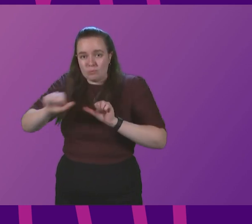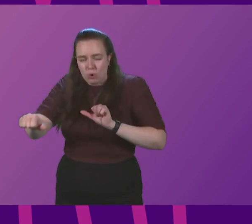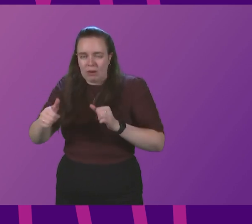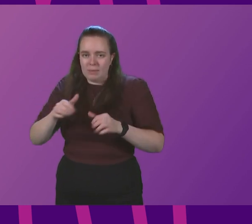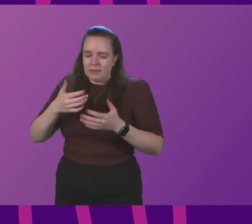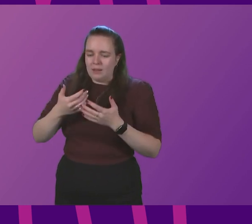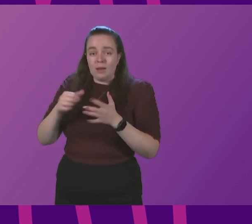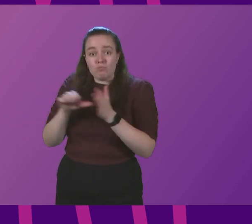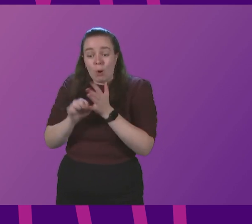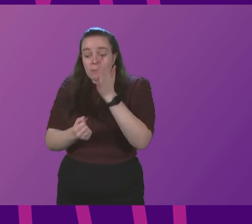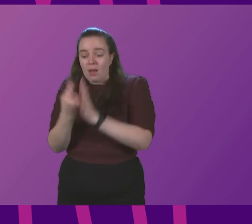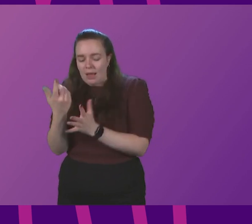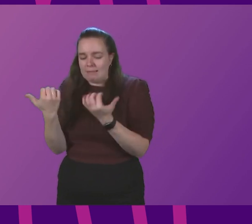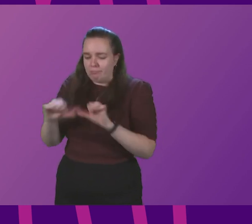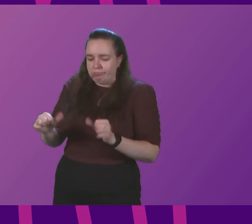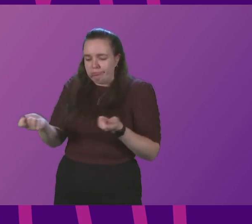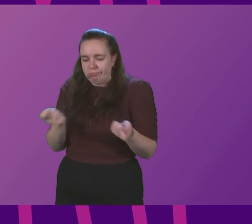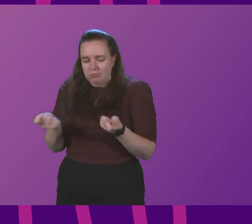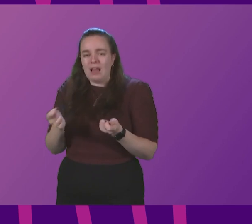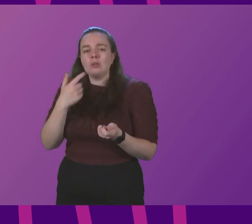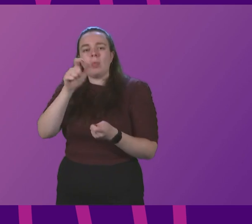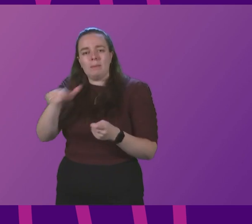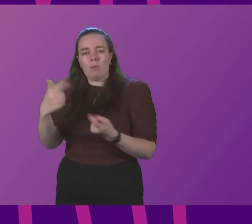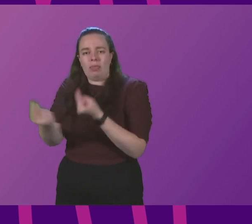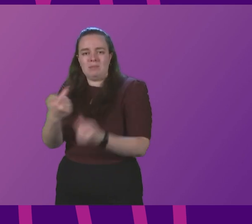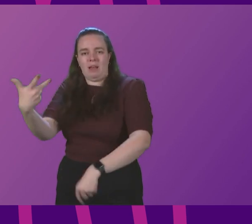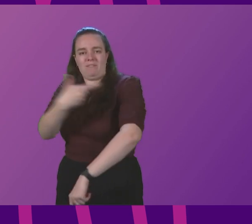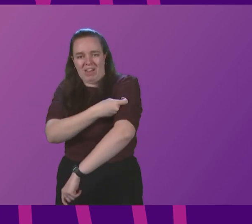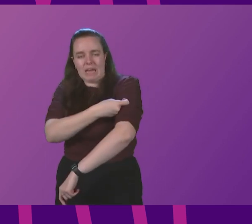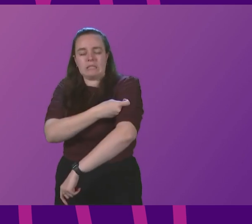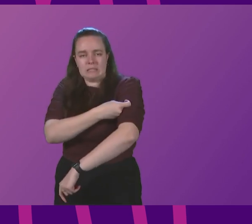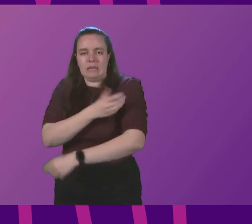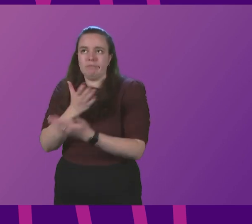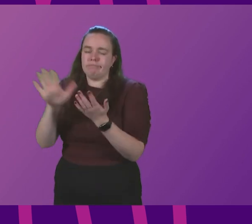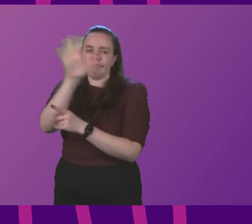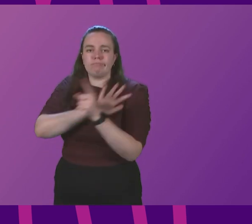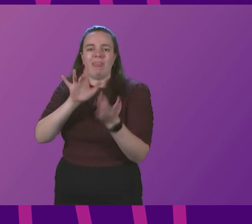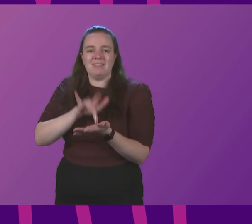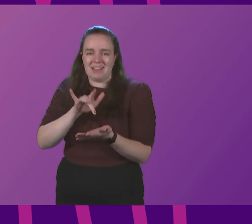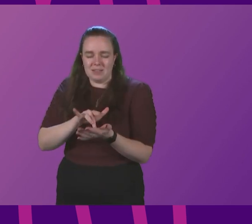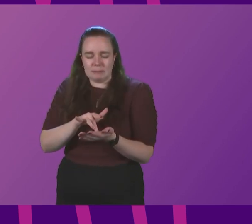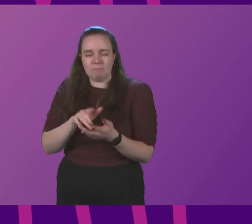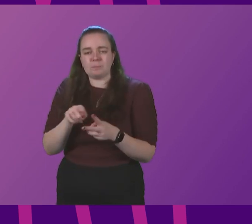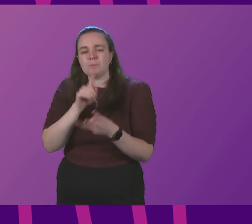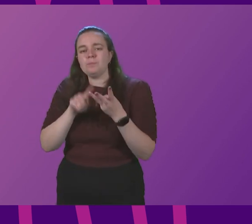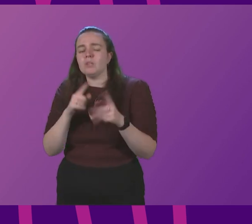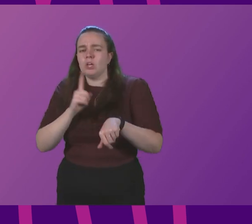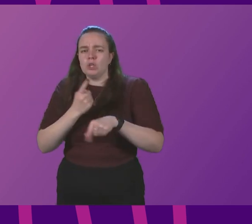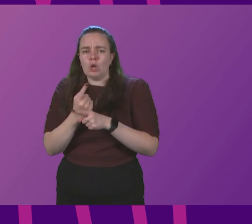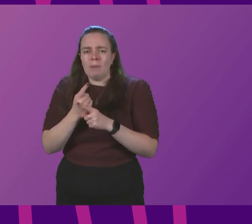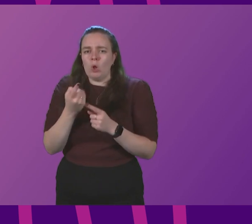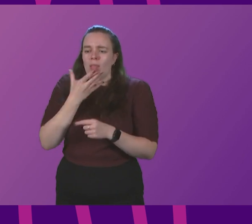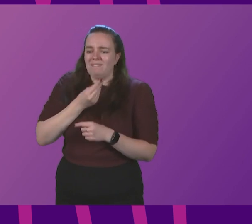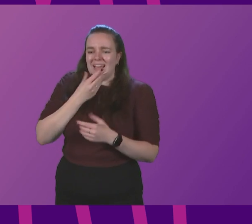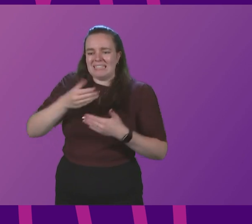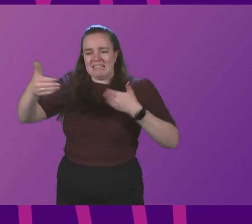problems when they arise and to those who are administering vaccines in the centres in every part of the country. On the point about the festive season, part of the work we